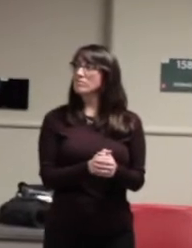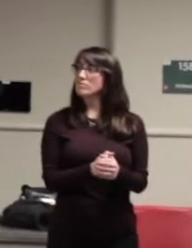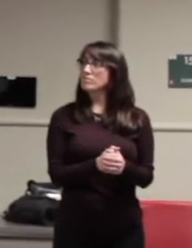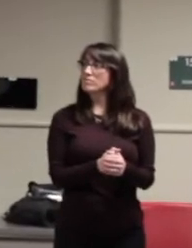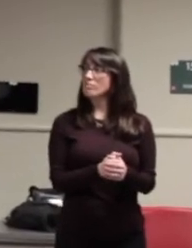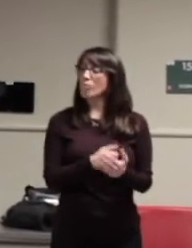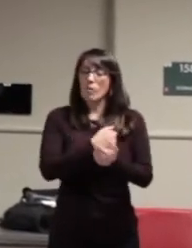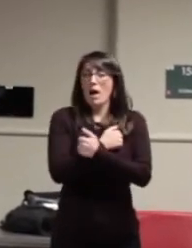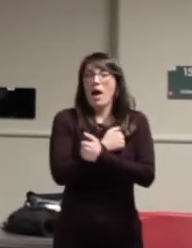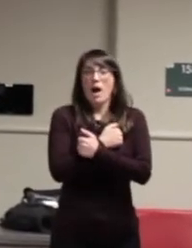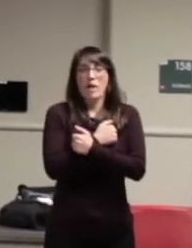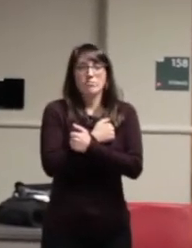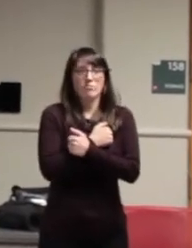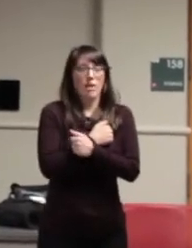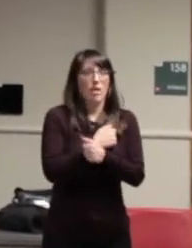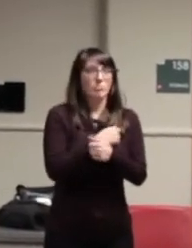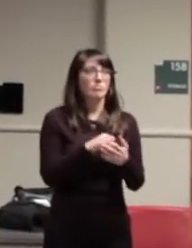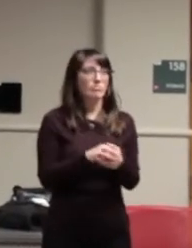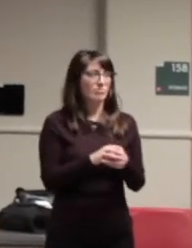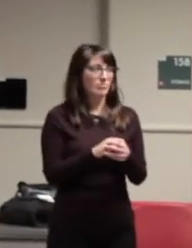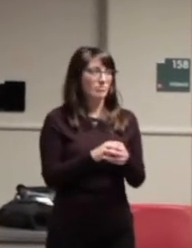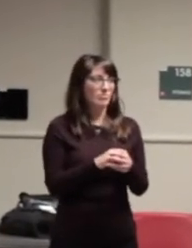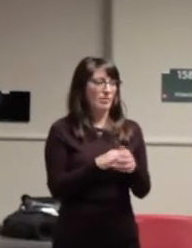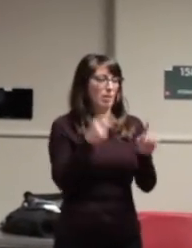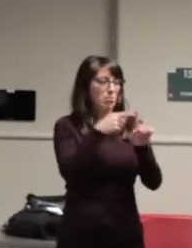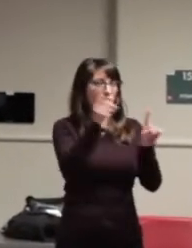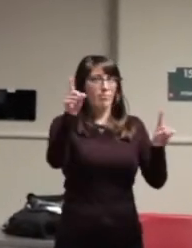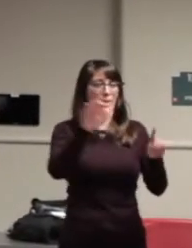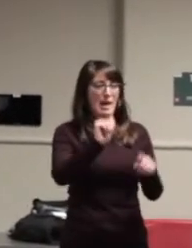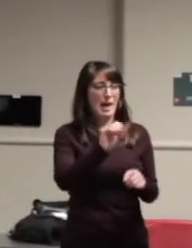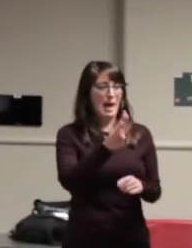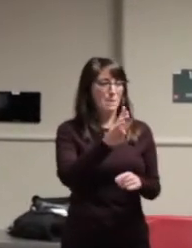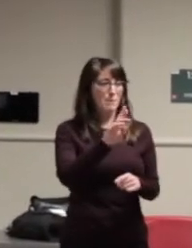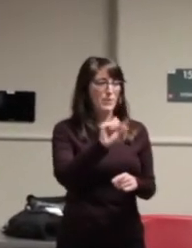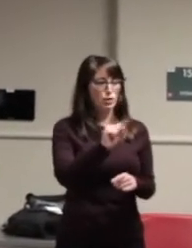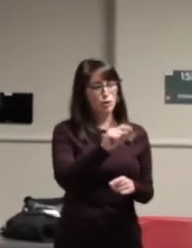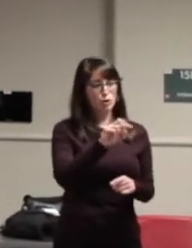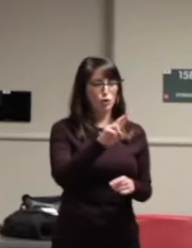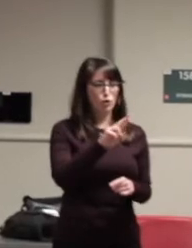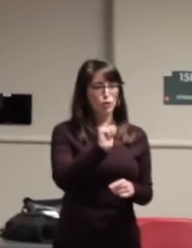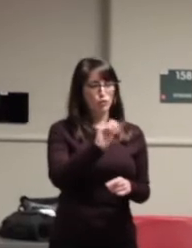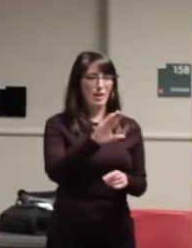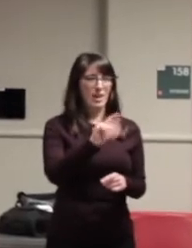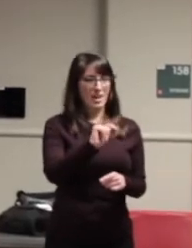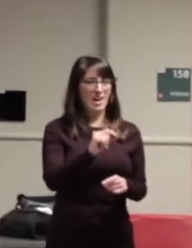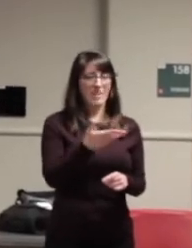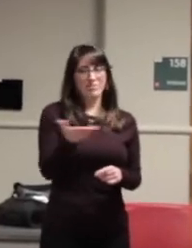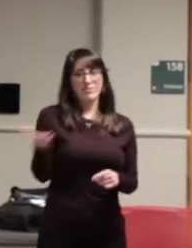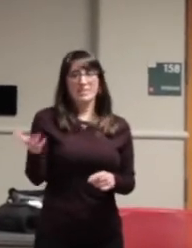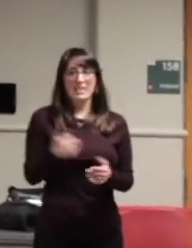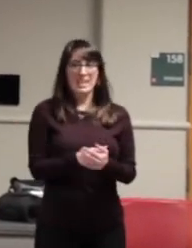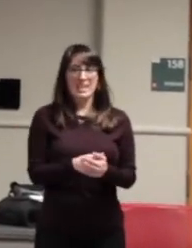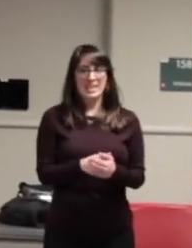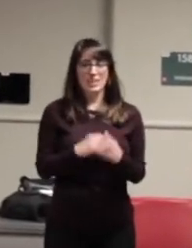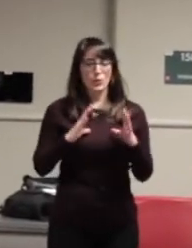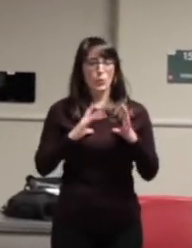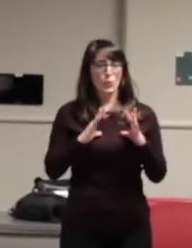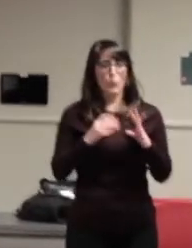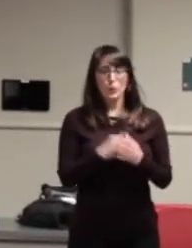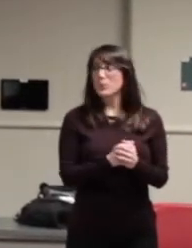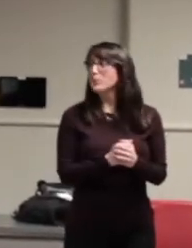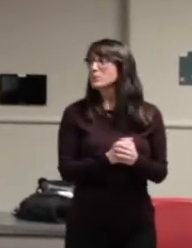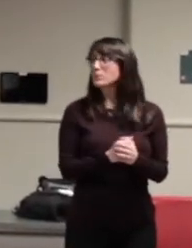I love abstract stuff. So, I'll try to read it a little bit closer. might pick it up. There's some fun references. Cool stuff in this one.